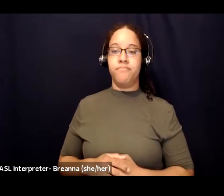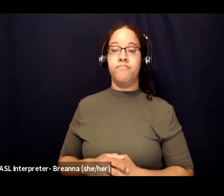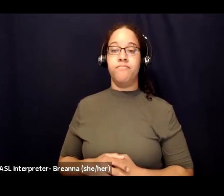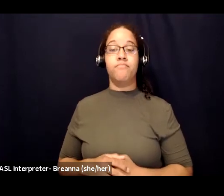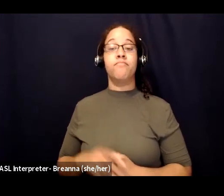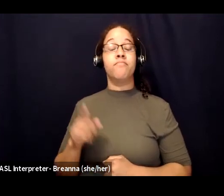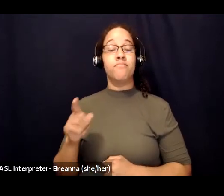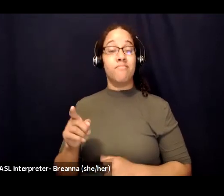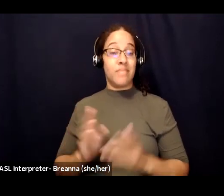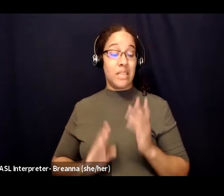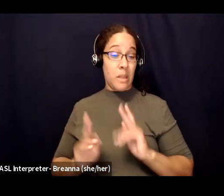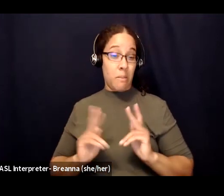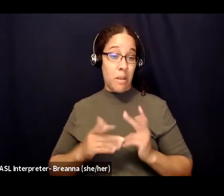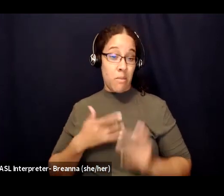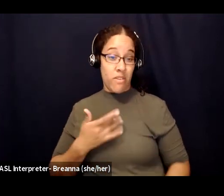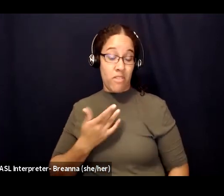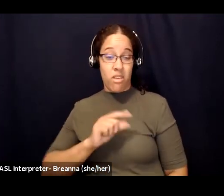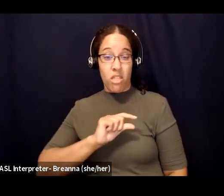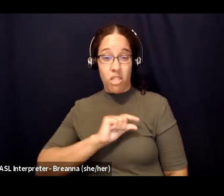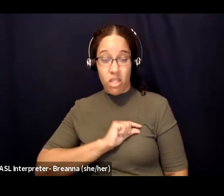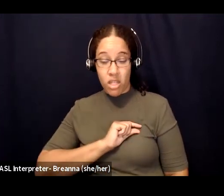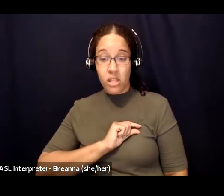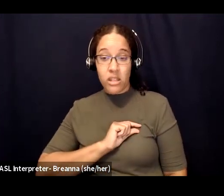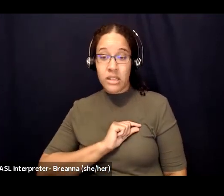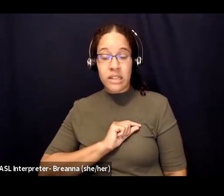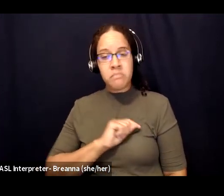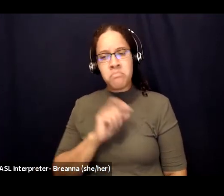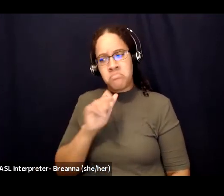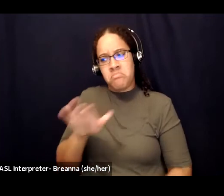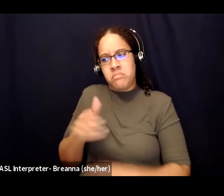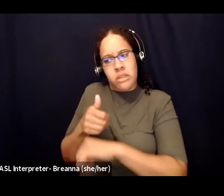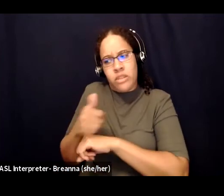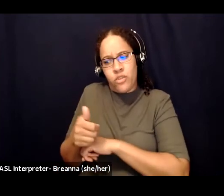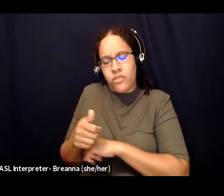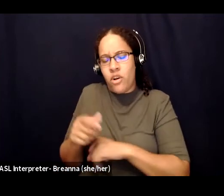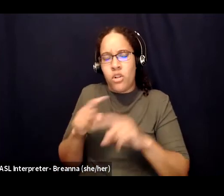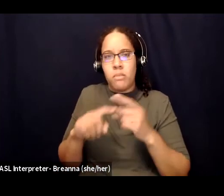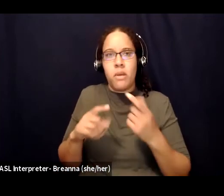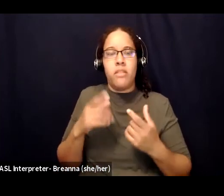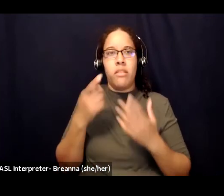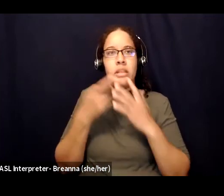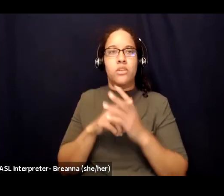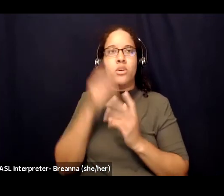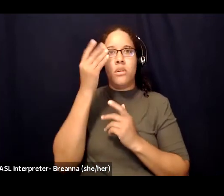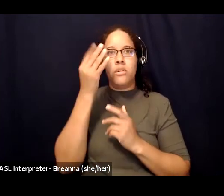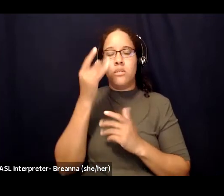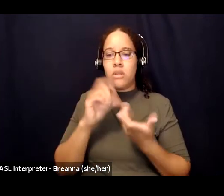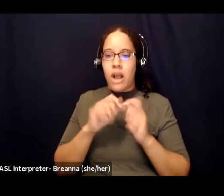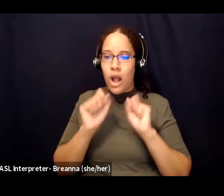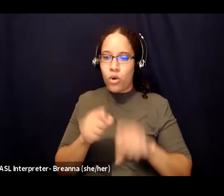um even if they're not they may be thinking of how they could have prevented it from happening um again the fact is that the